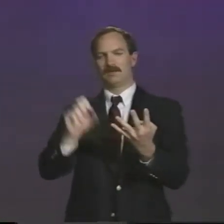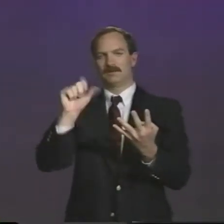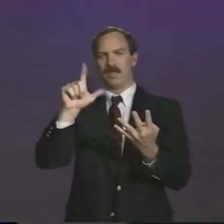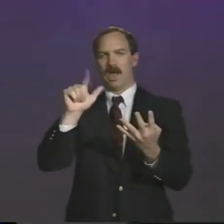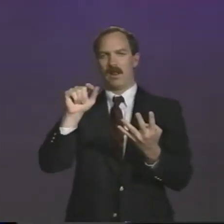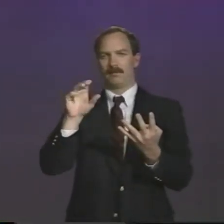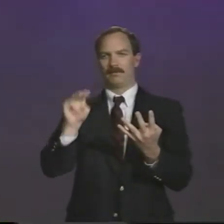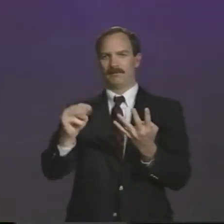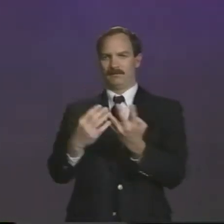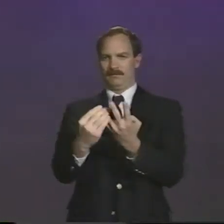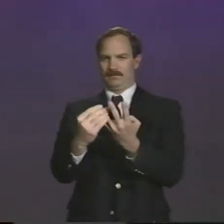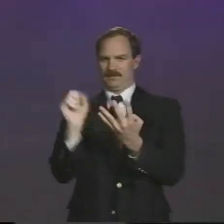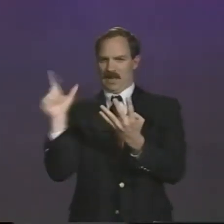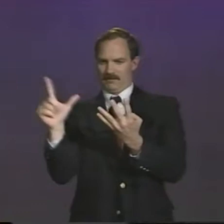giant slalom and the slalom.